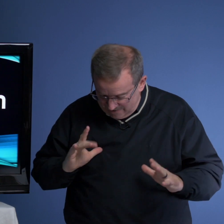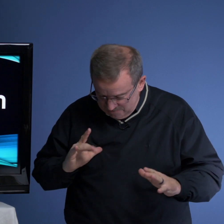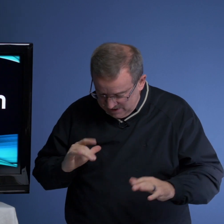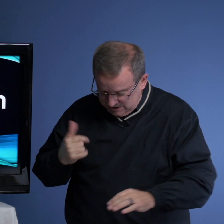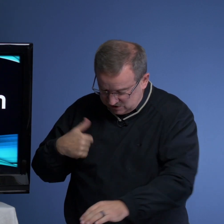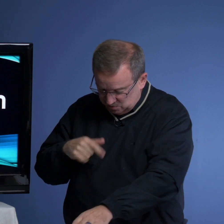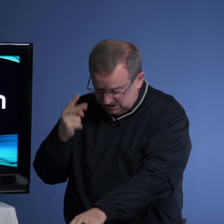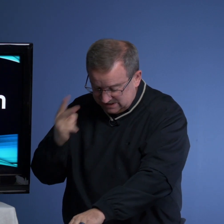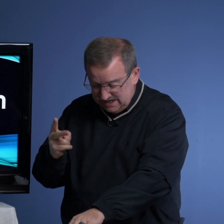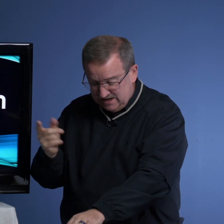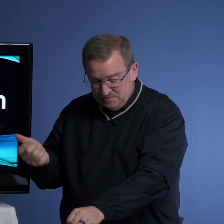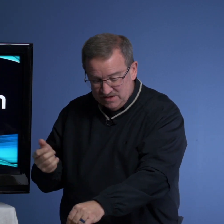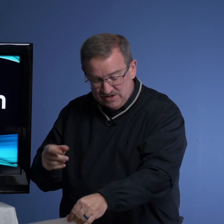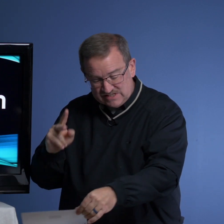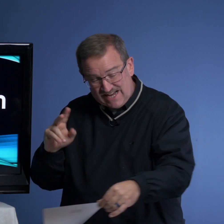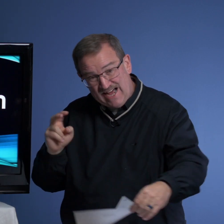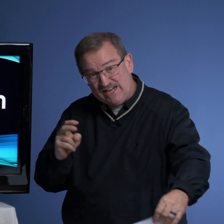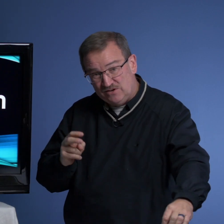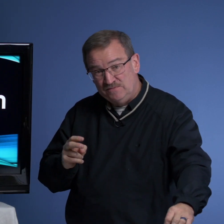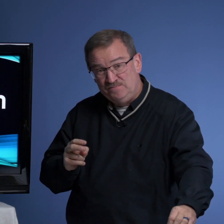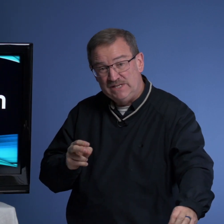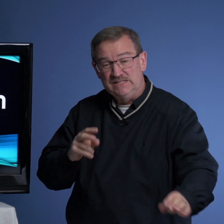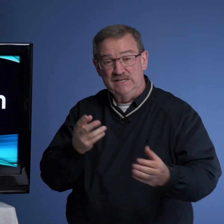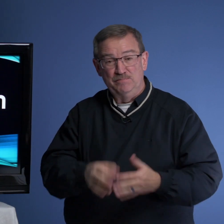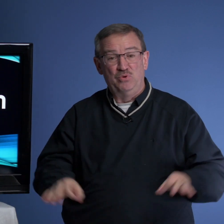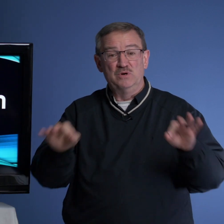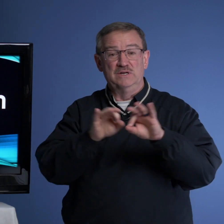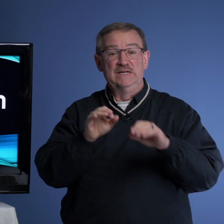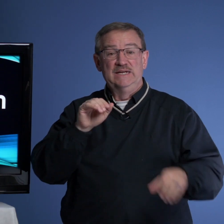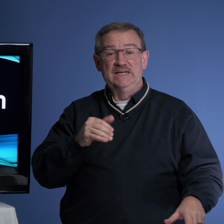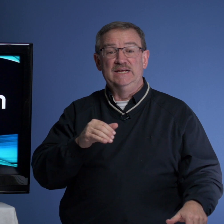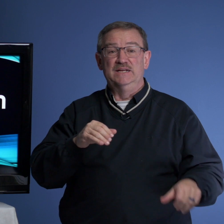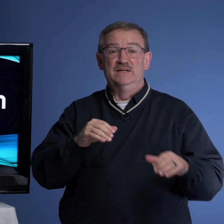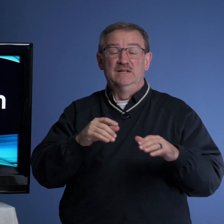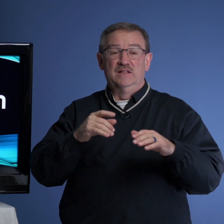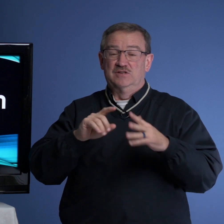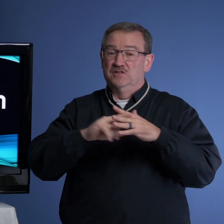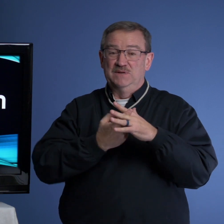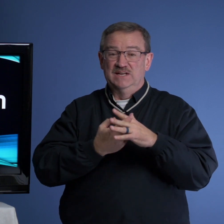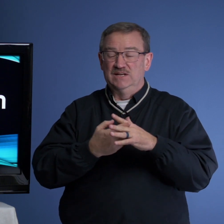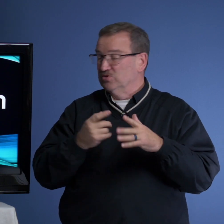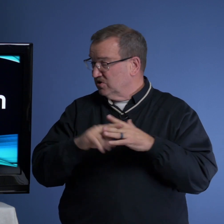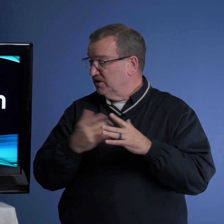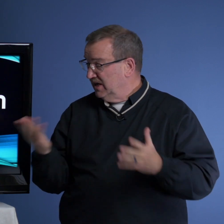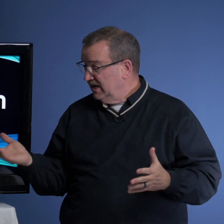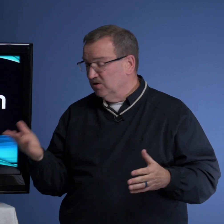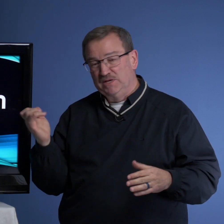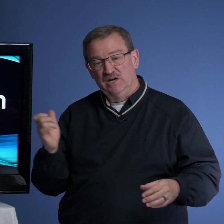So we see this title is important in the beginning. We're starting here because